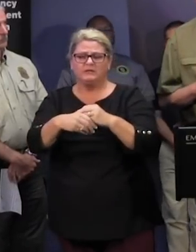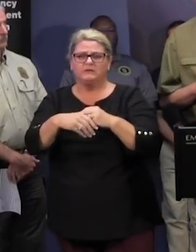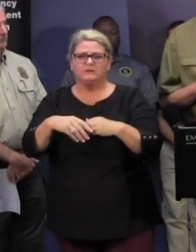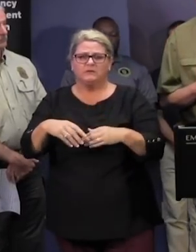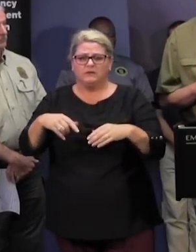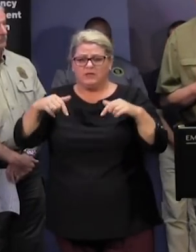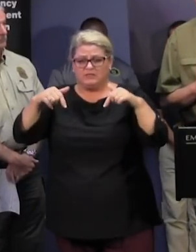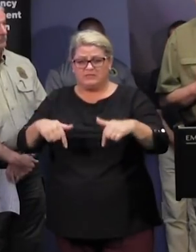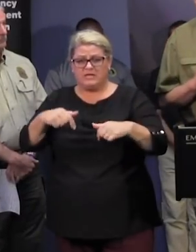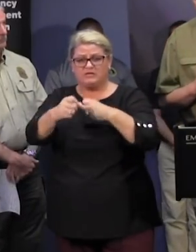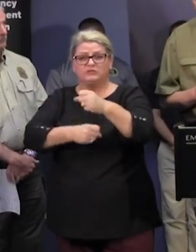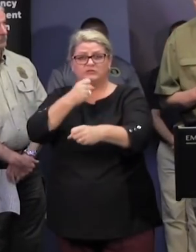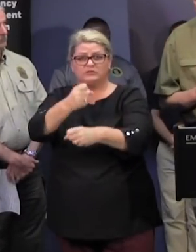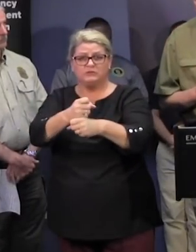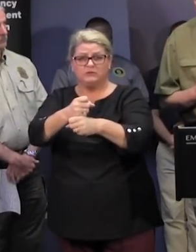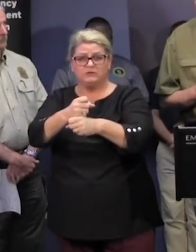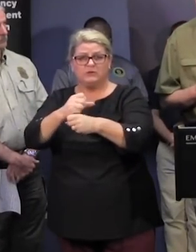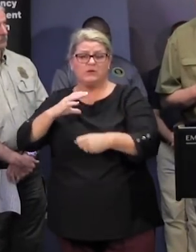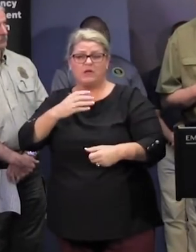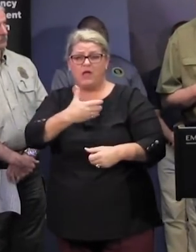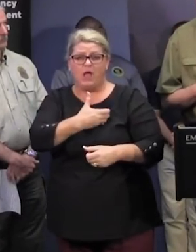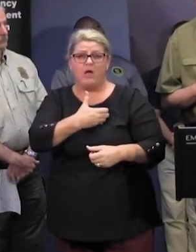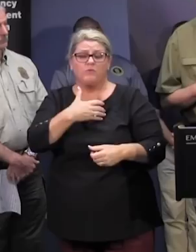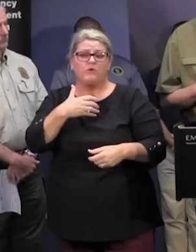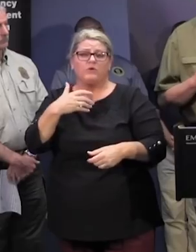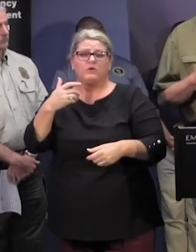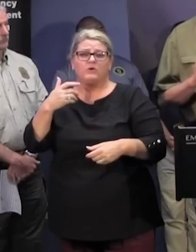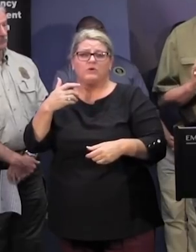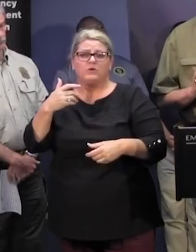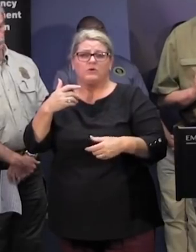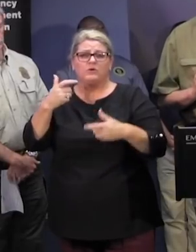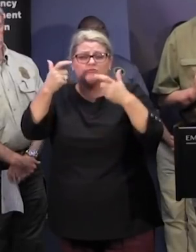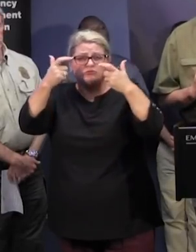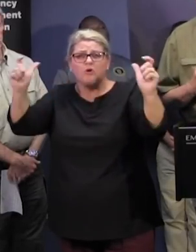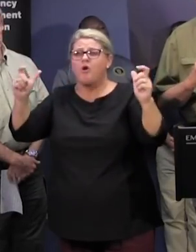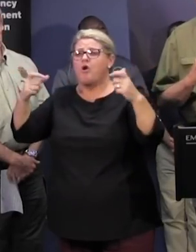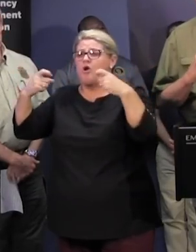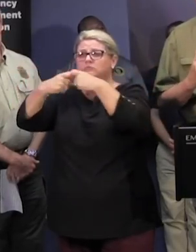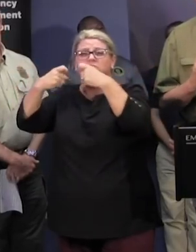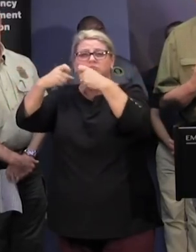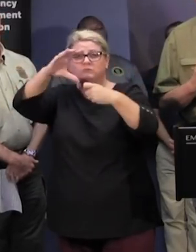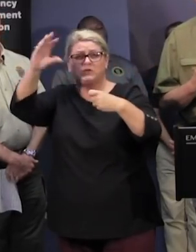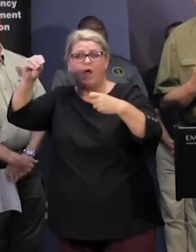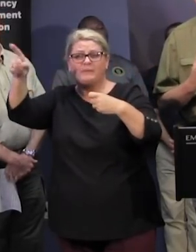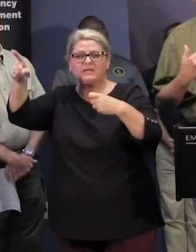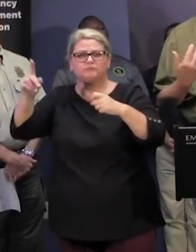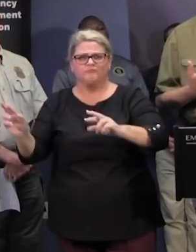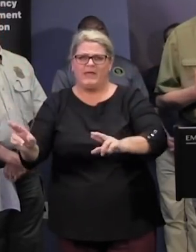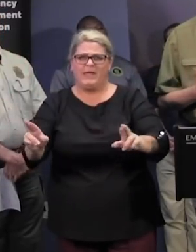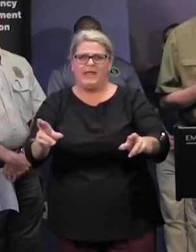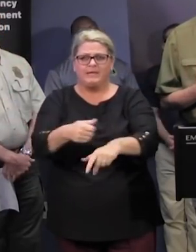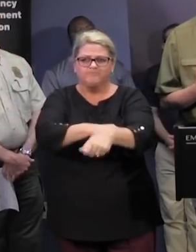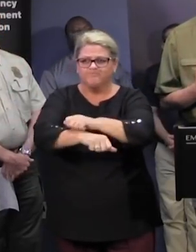that this year um our large utilities um uh were very proactive and that's one of the reasons through the